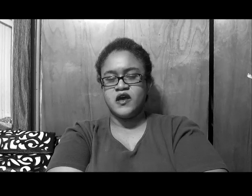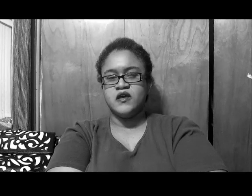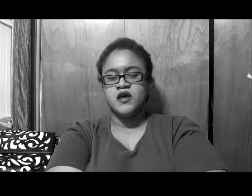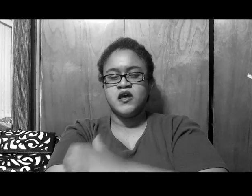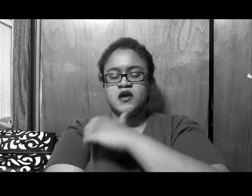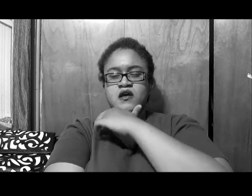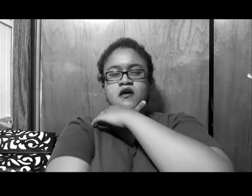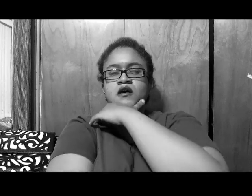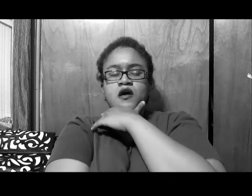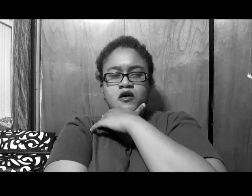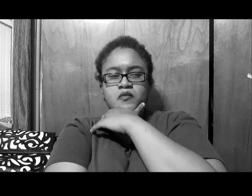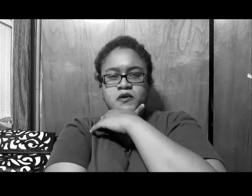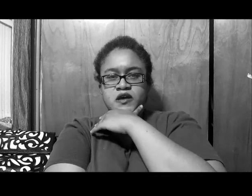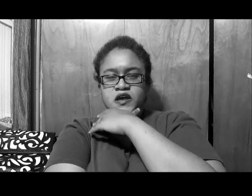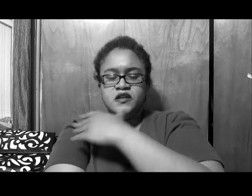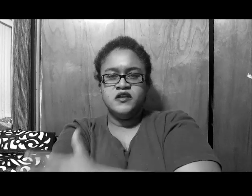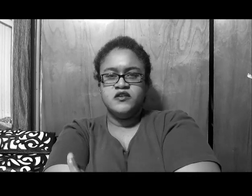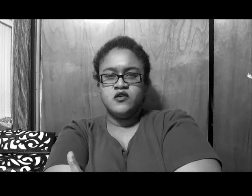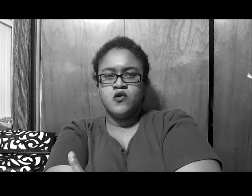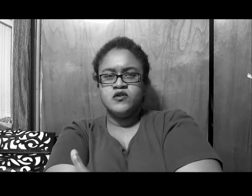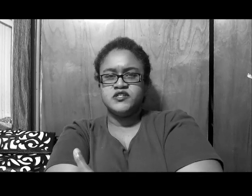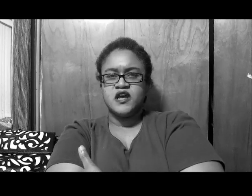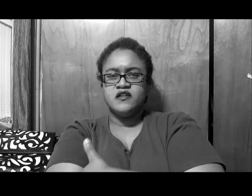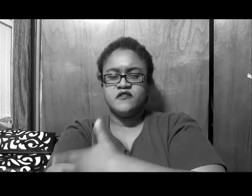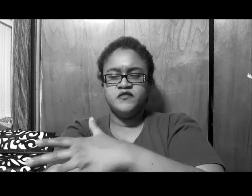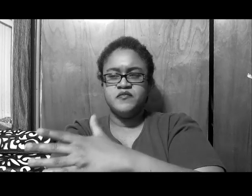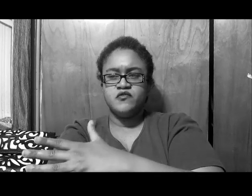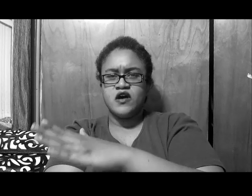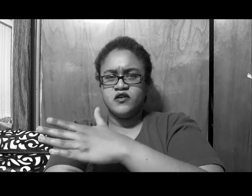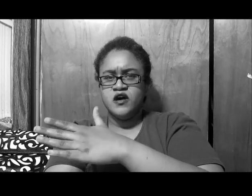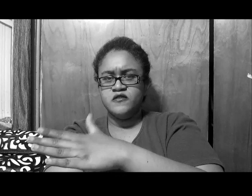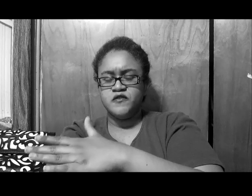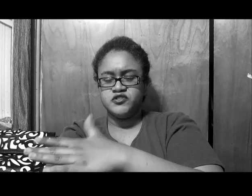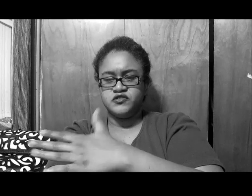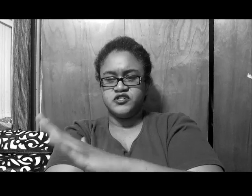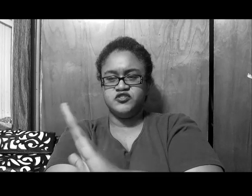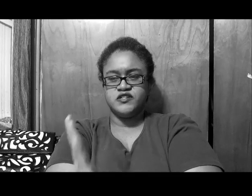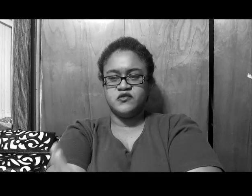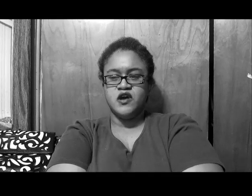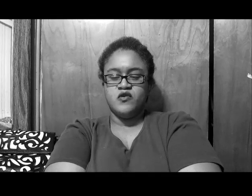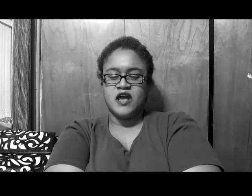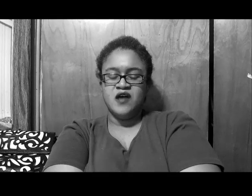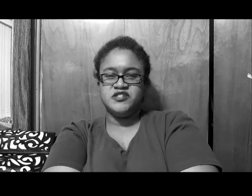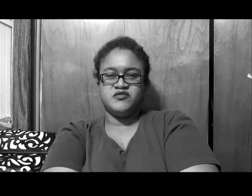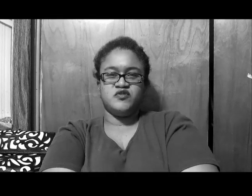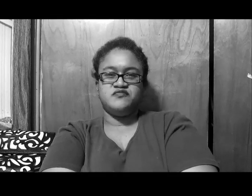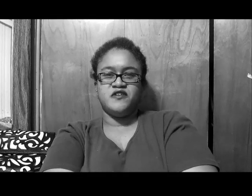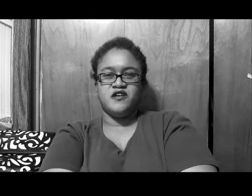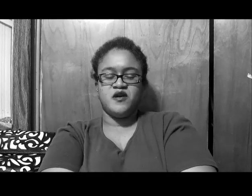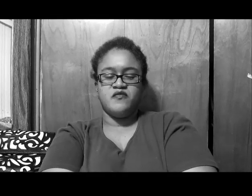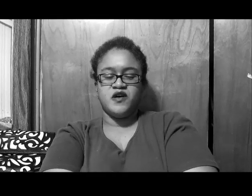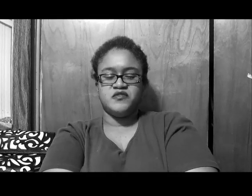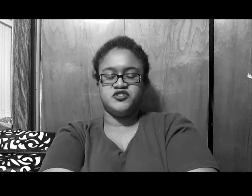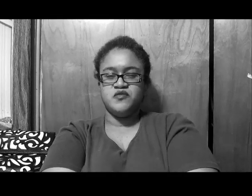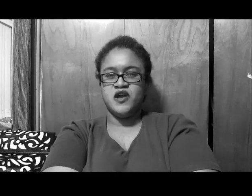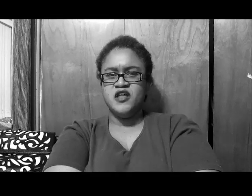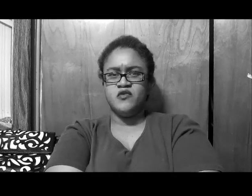okay, um, and Nene, you know, of it's kind of like flipping around on other folks, you know, because she's trying to say, well, I'll just split up a stripper anyway,